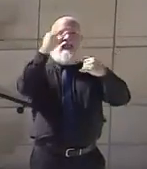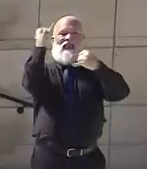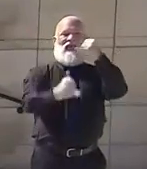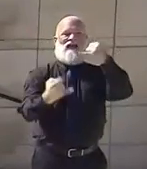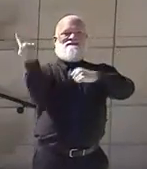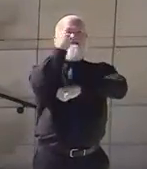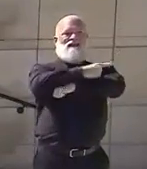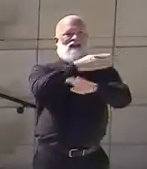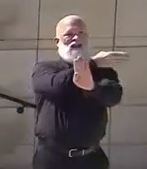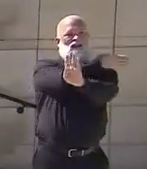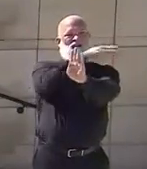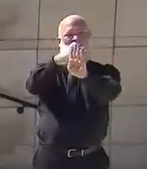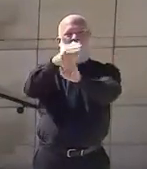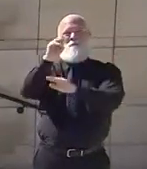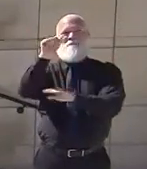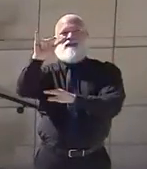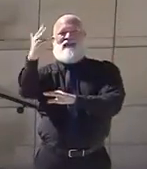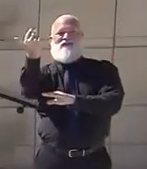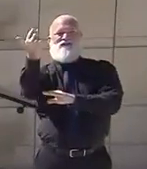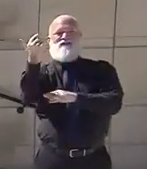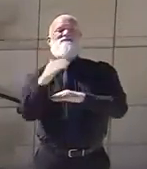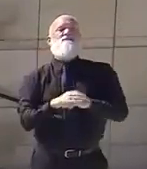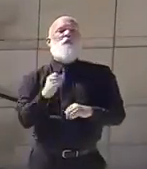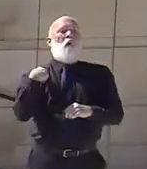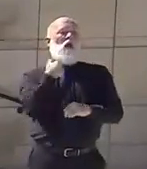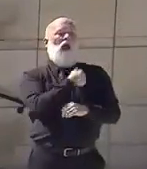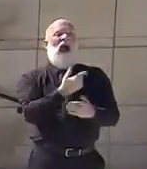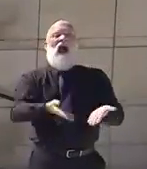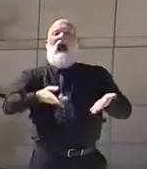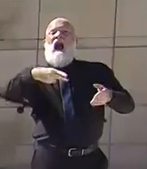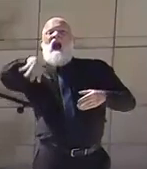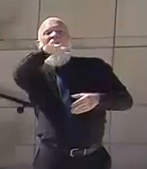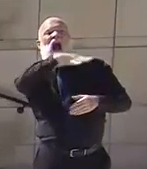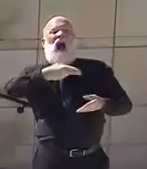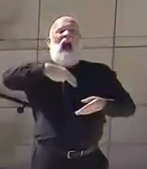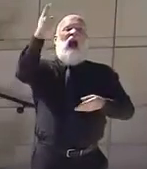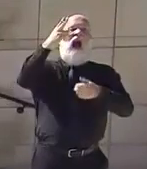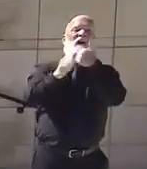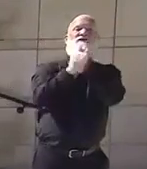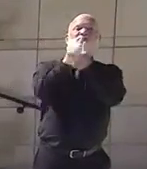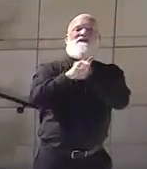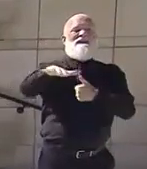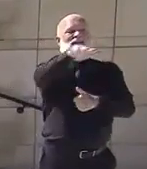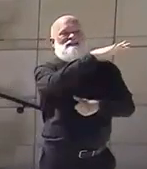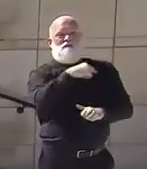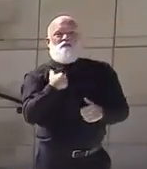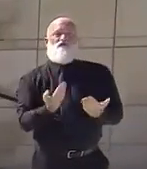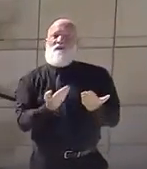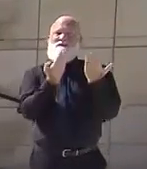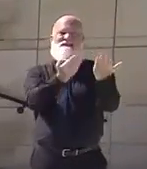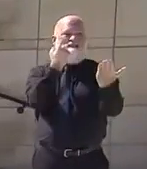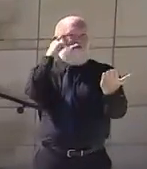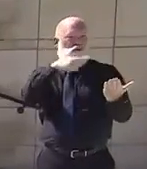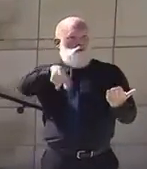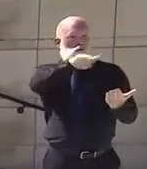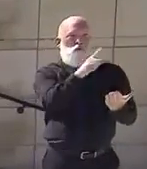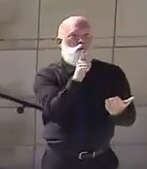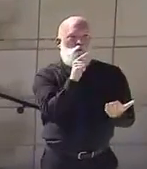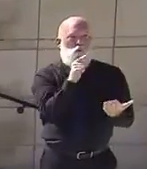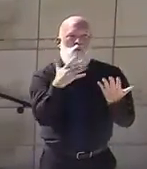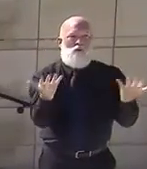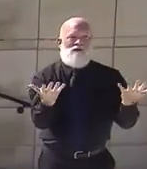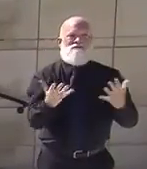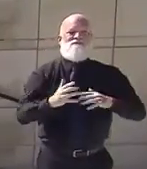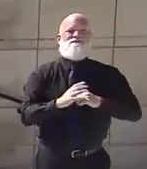this is recommended the safest path forward. We will release more details as we near the end of the